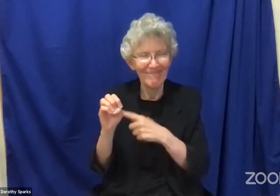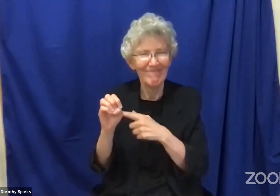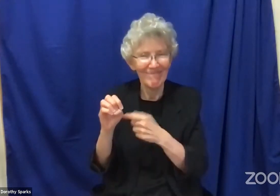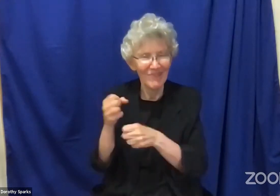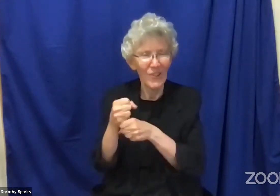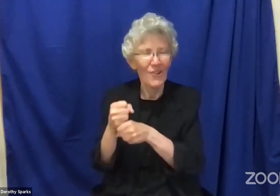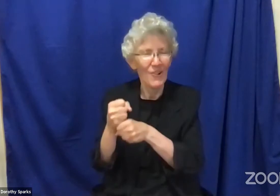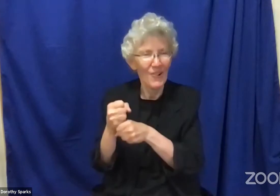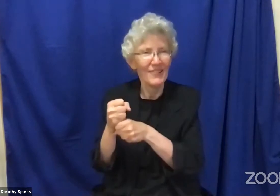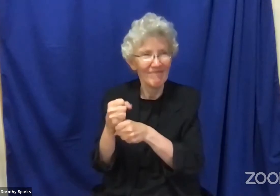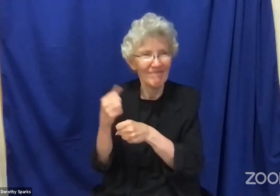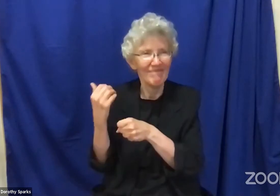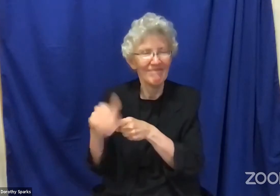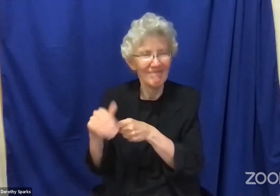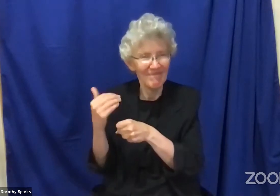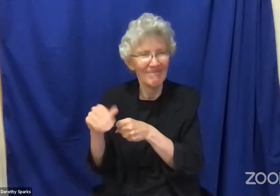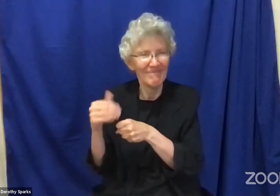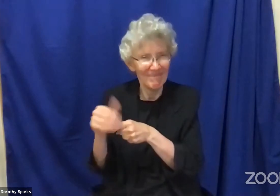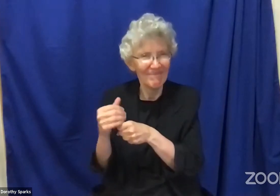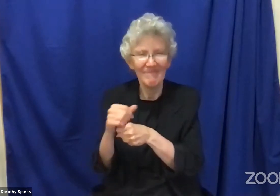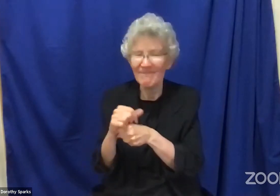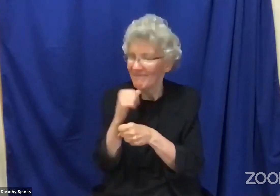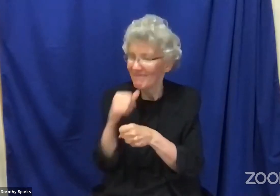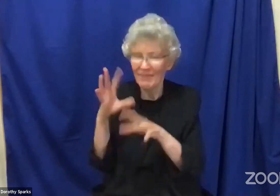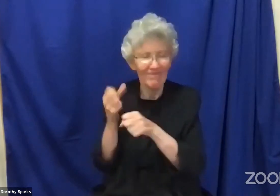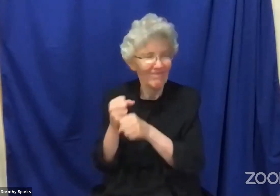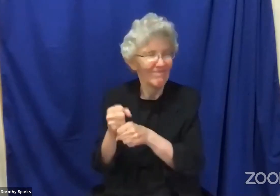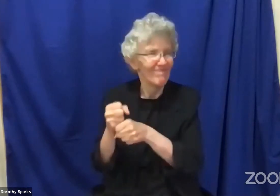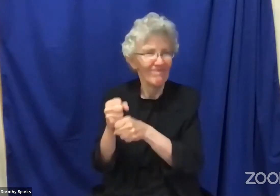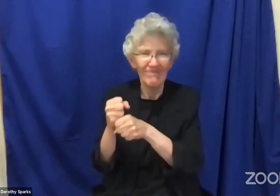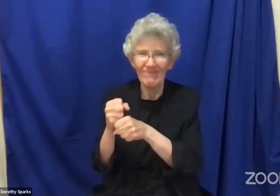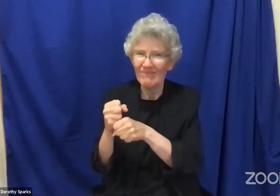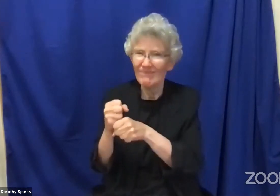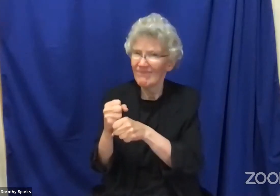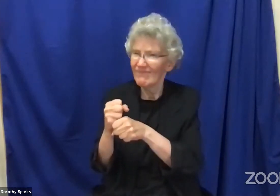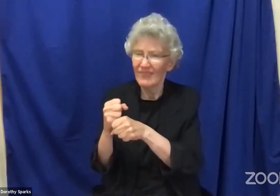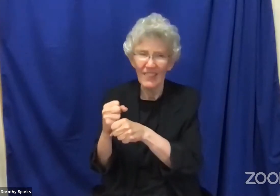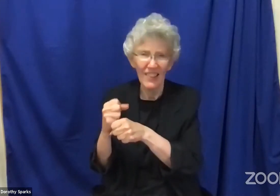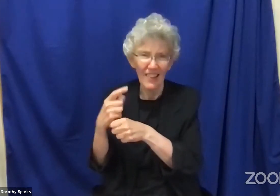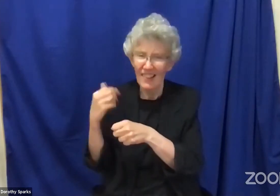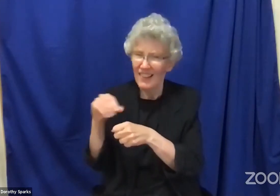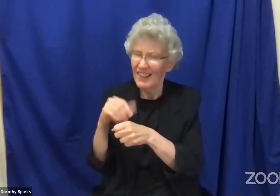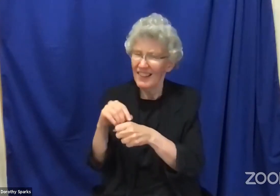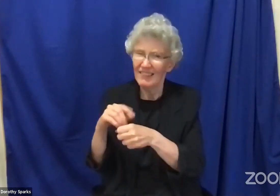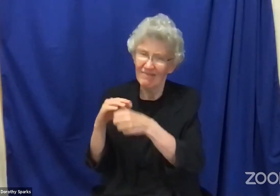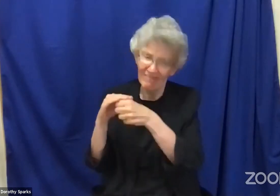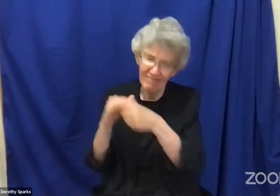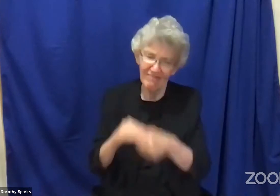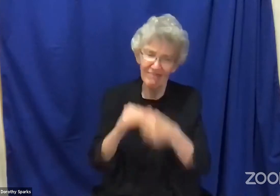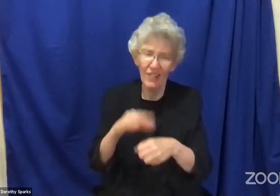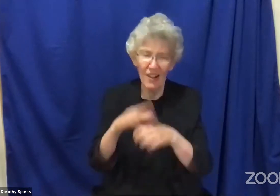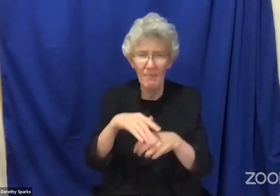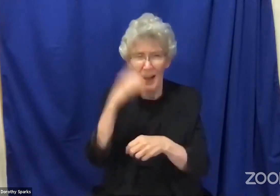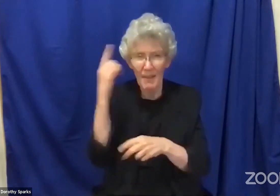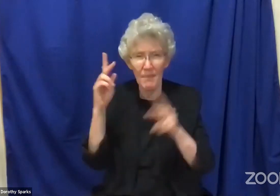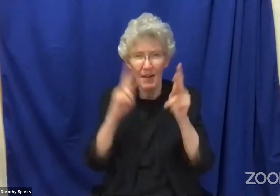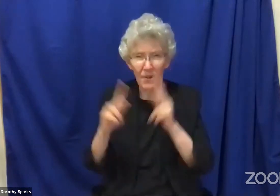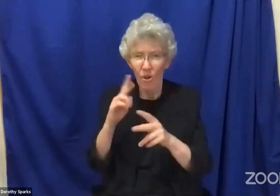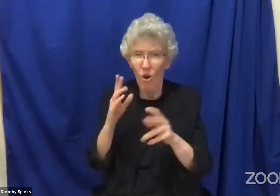and what does that mean for us in today's time. And to hang on and not to let go of